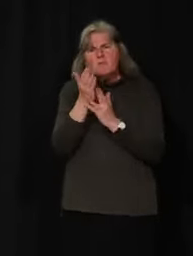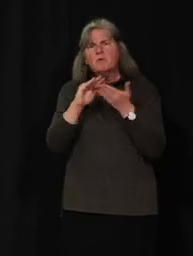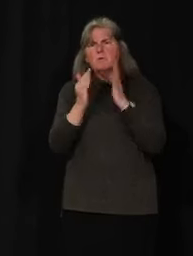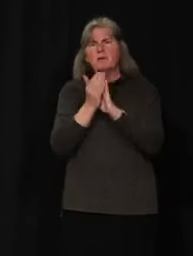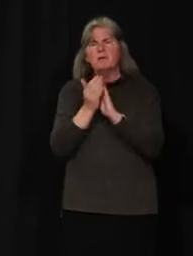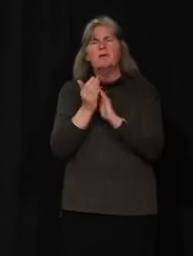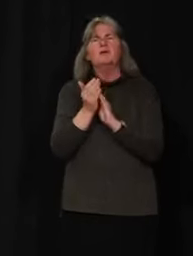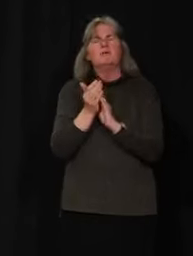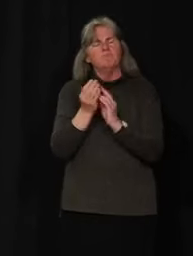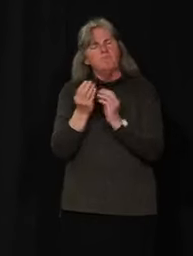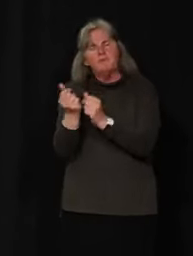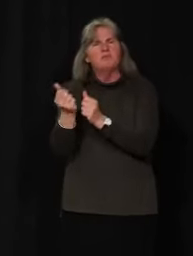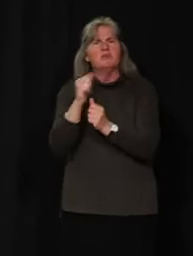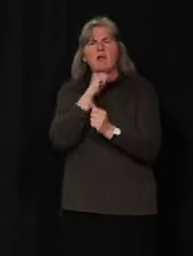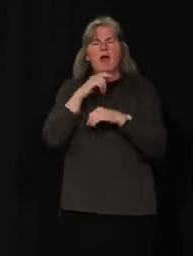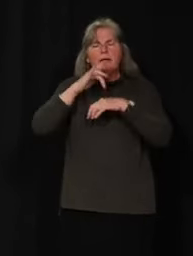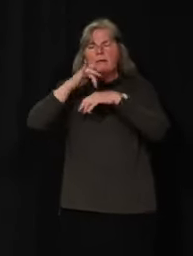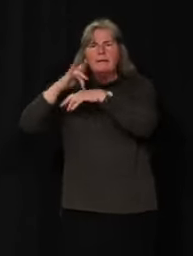community efficiently.